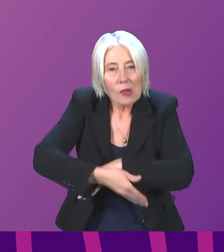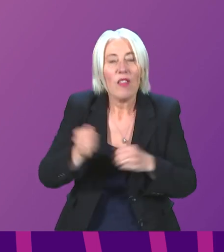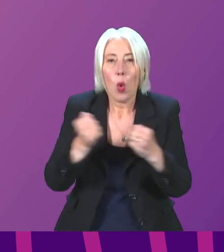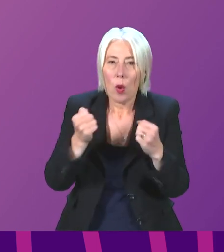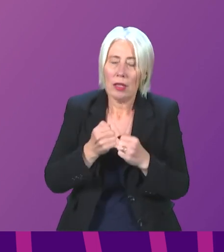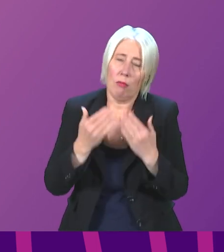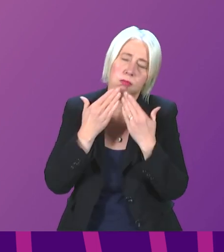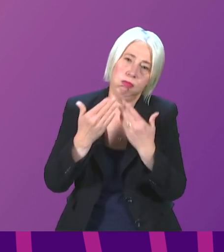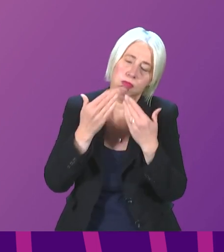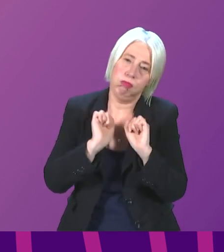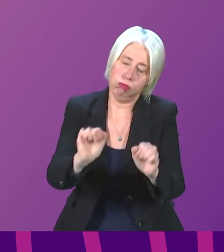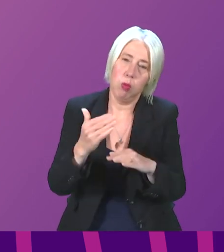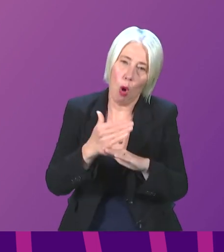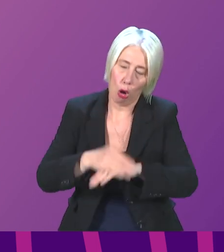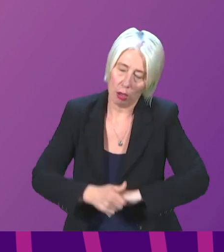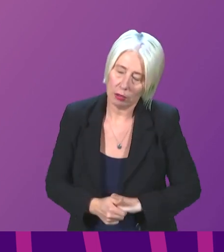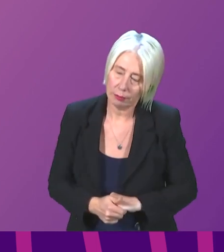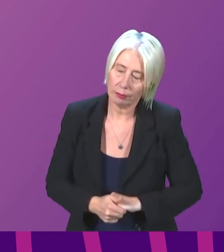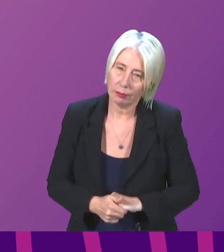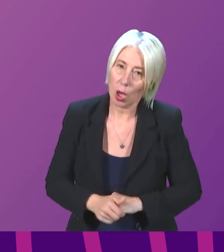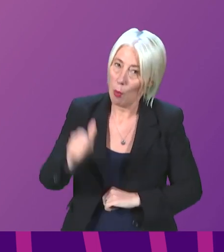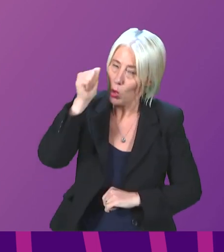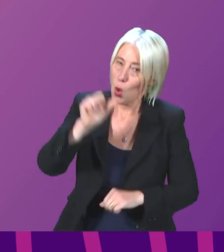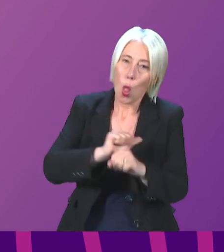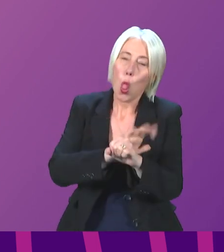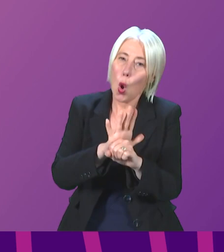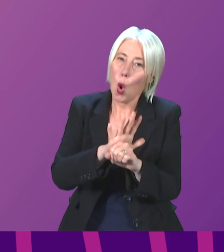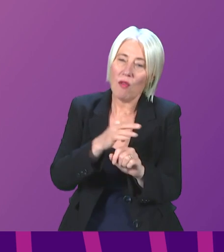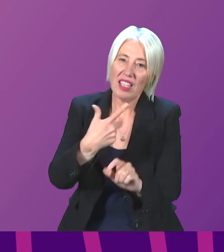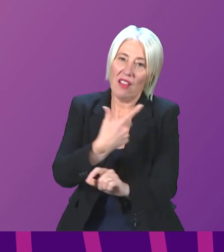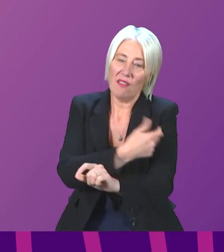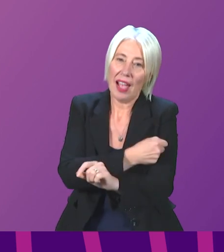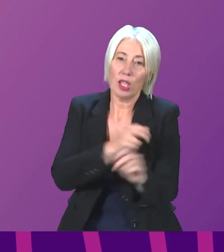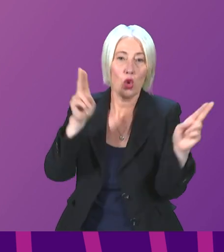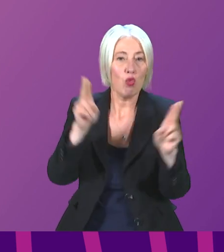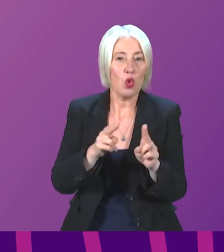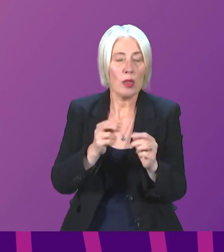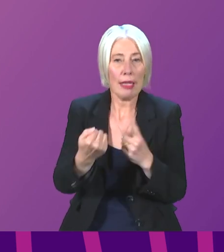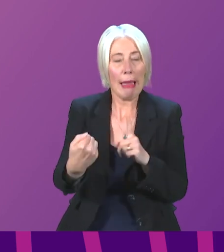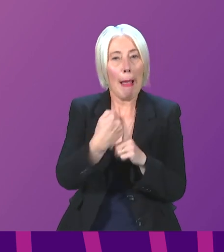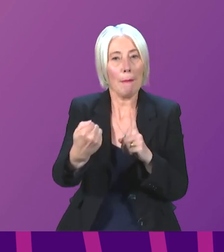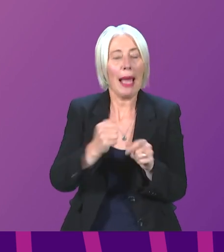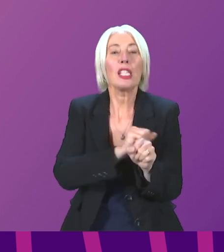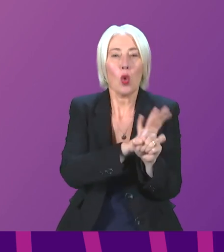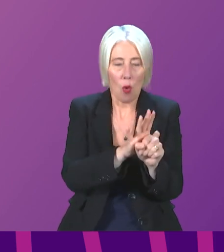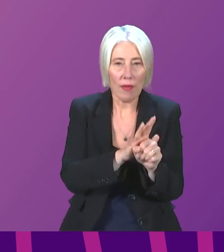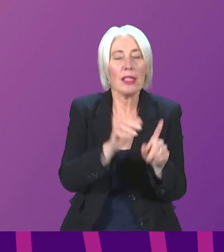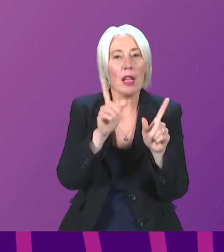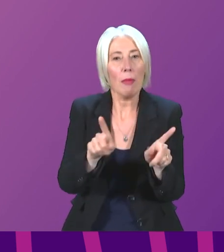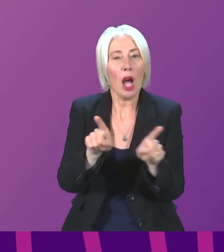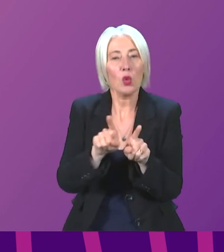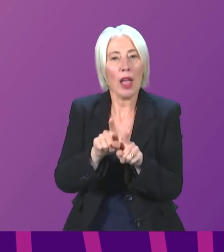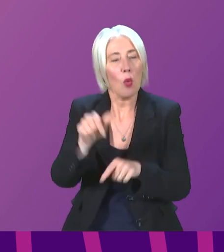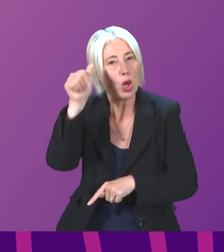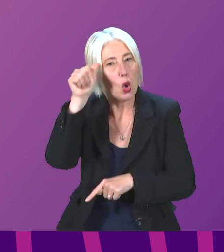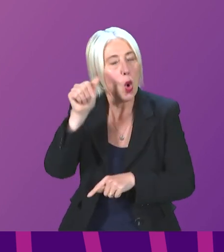for all of their efforts. But we know that the COVID vaccine lessens the impact of COVID. But we also know that it doesn't